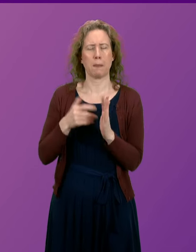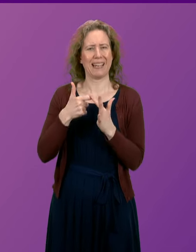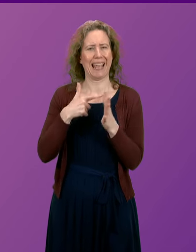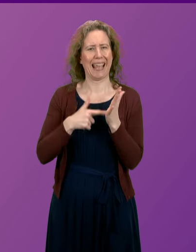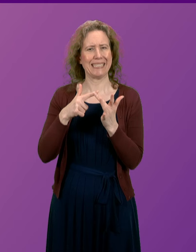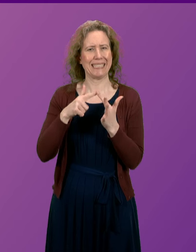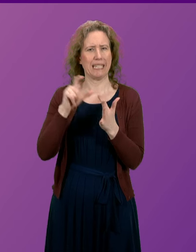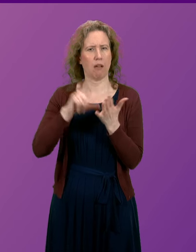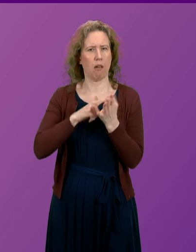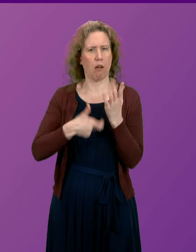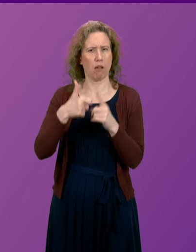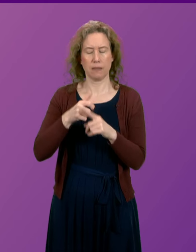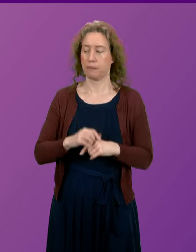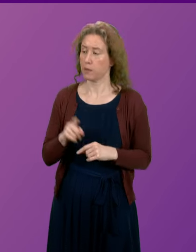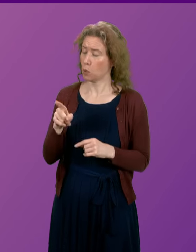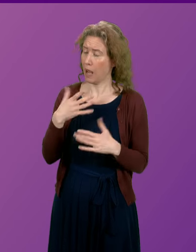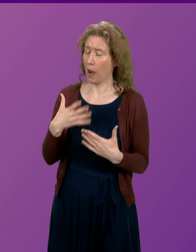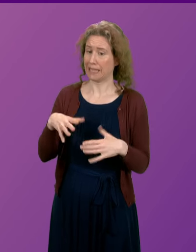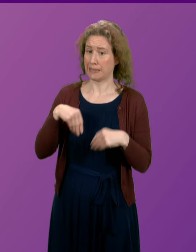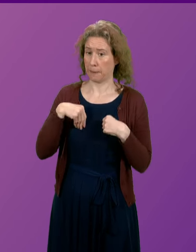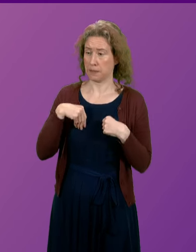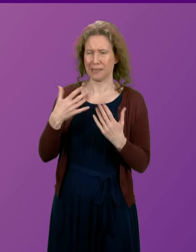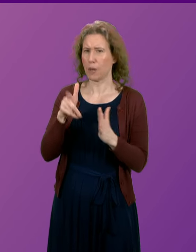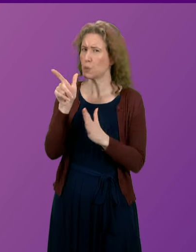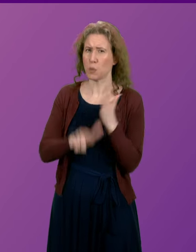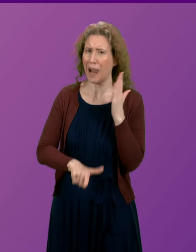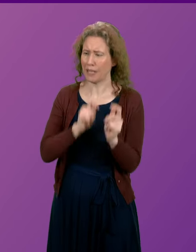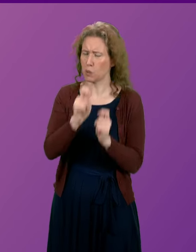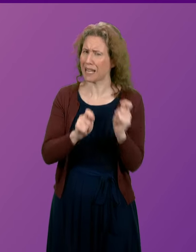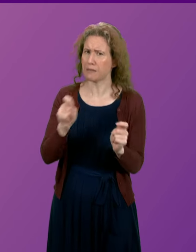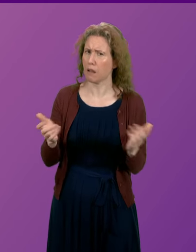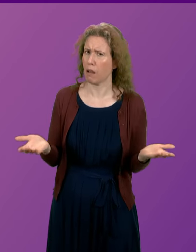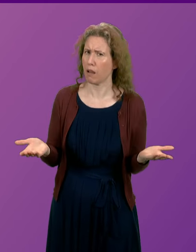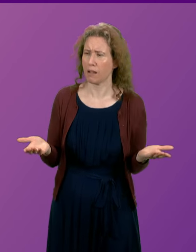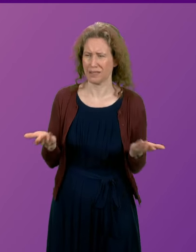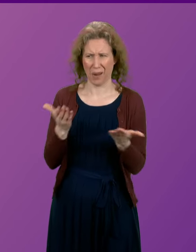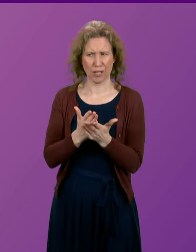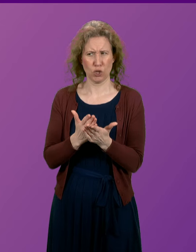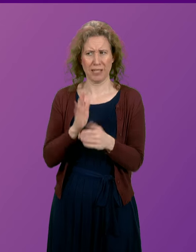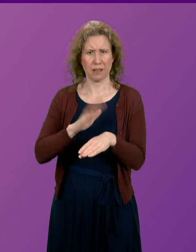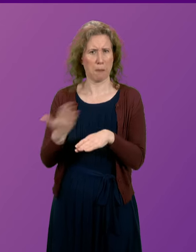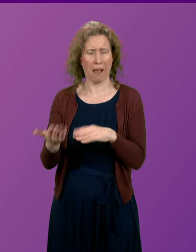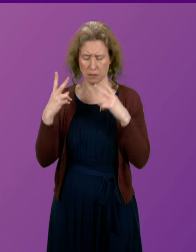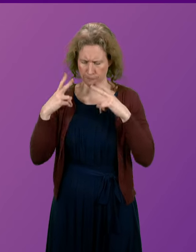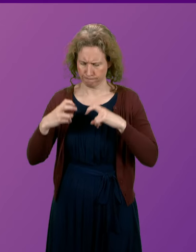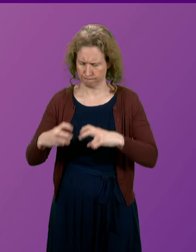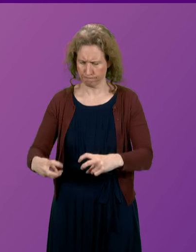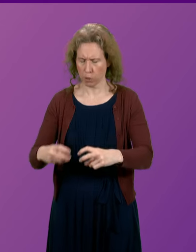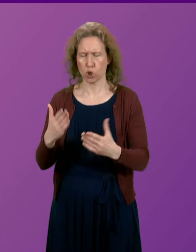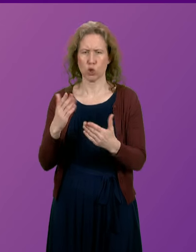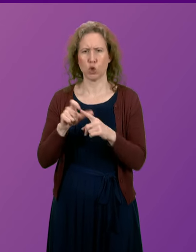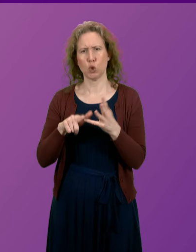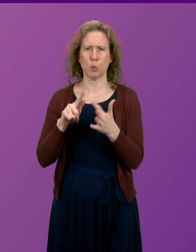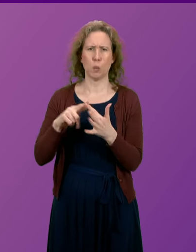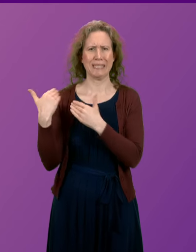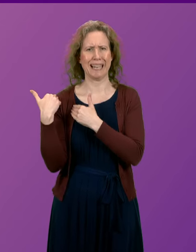the First Minister accept that it is now too late to go to tender, so irrespective of the outcome of the due diligence process,